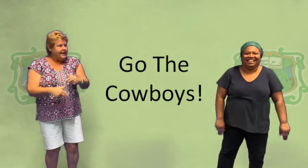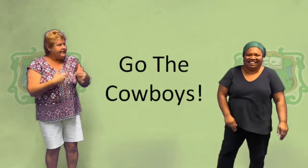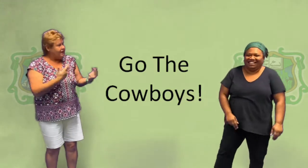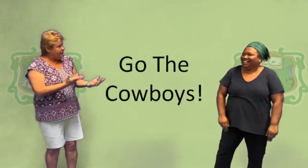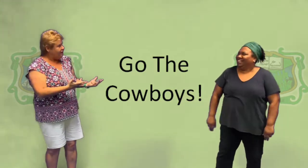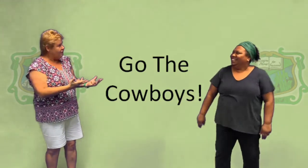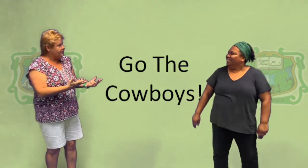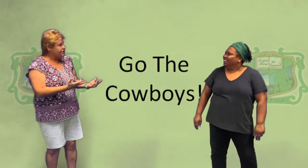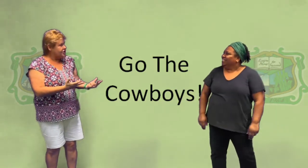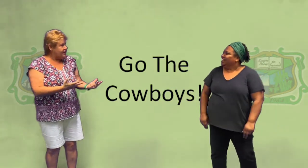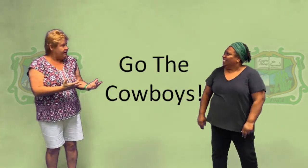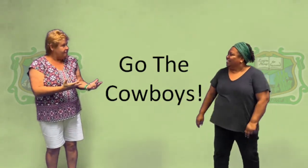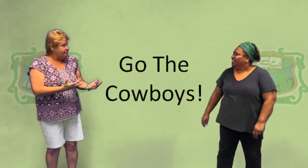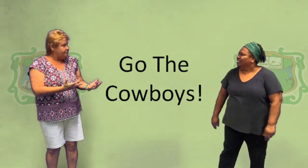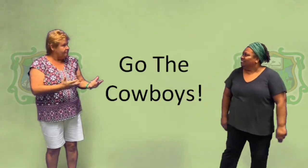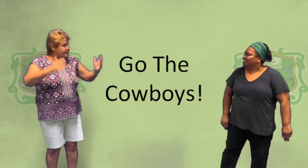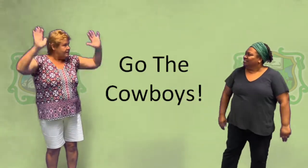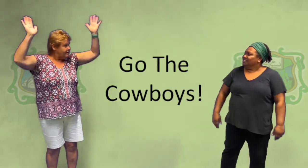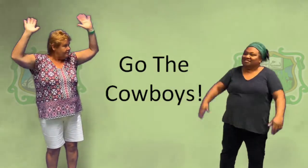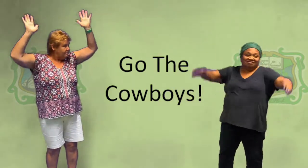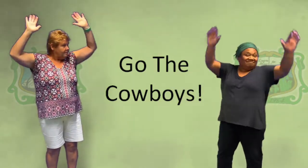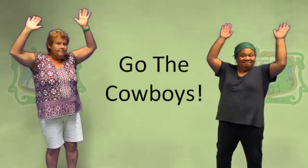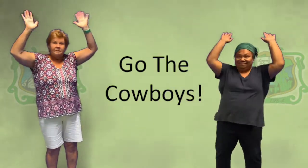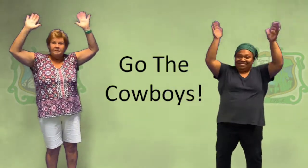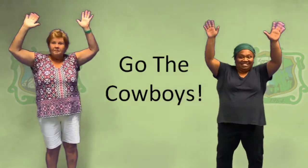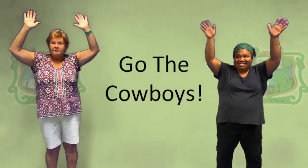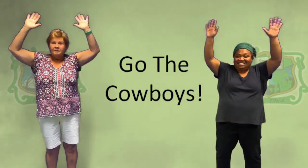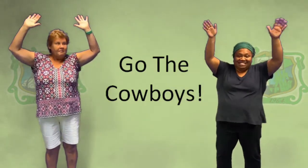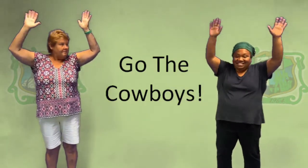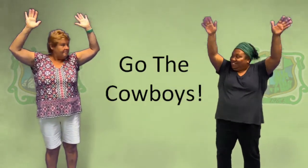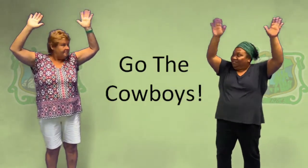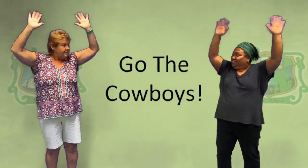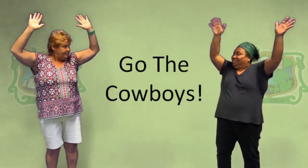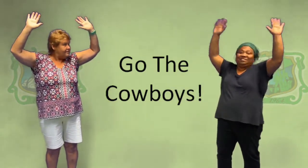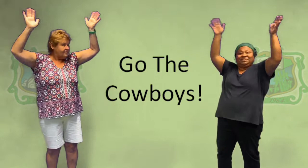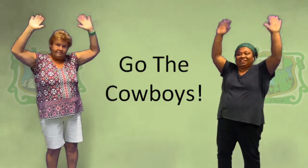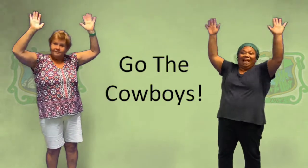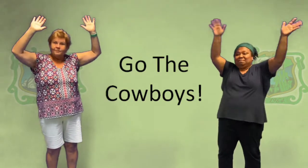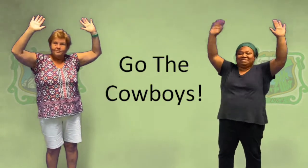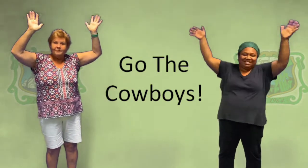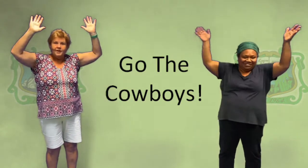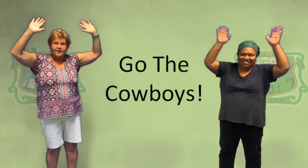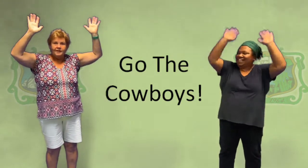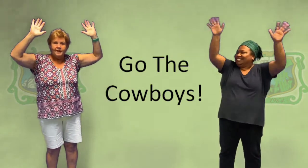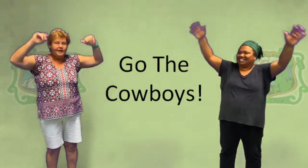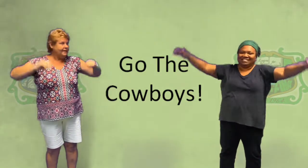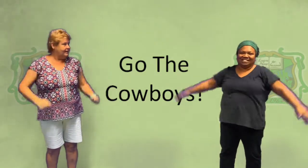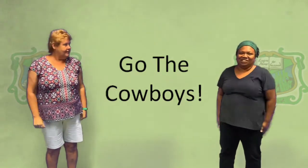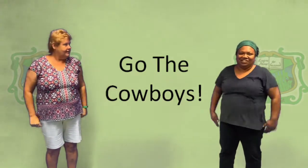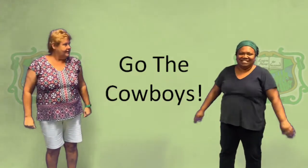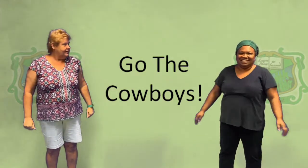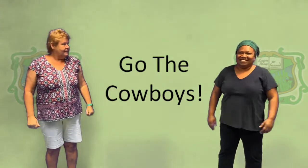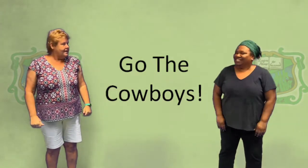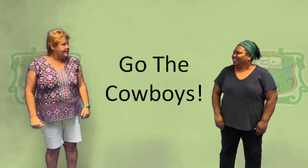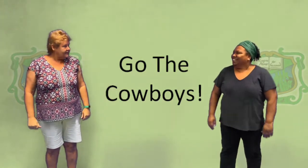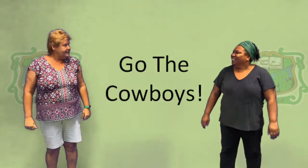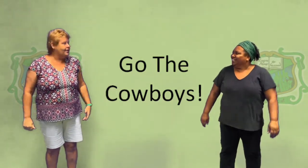Now if I want to cheer. This is the deaf clap so yes. Go crazy. Excellent.